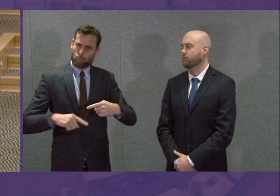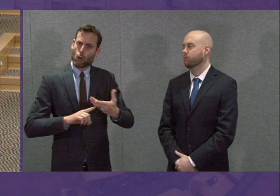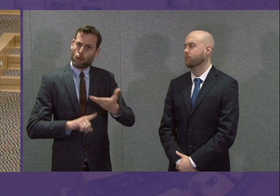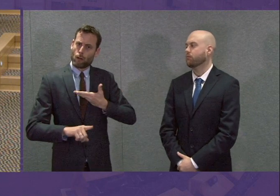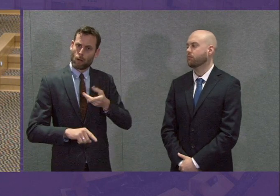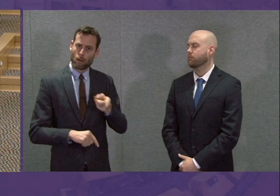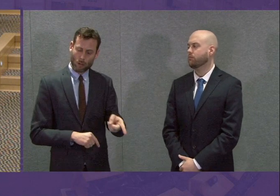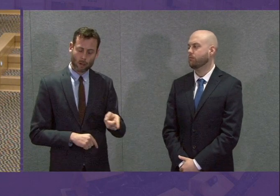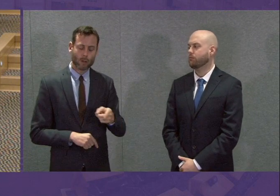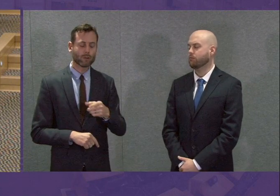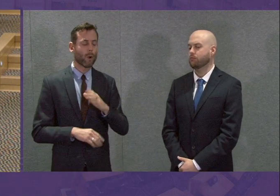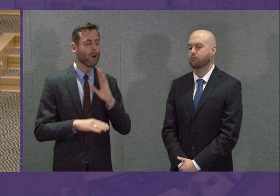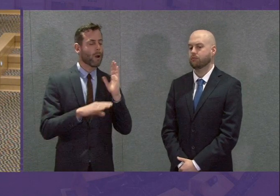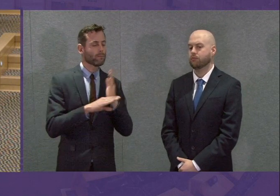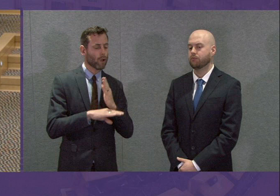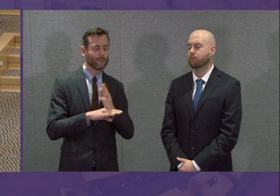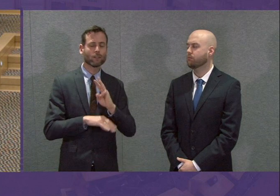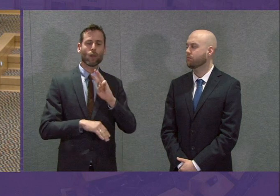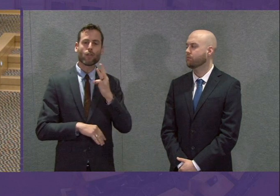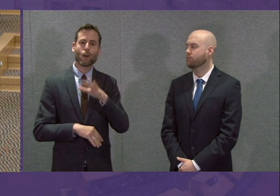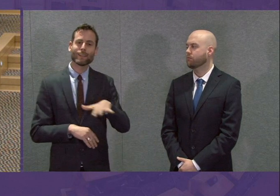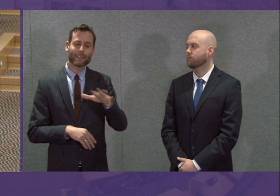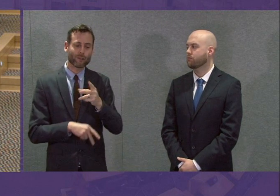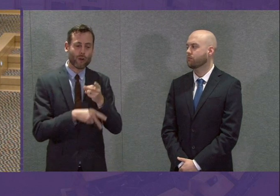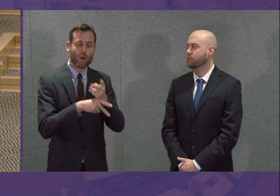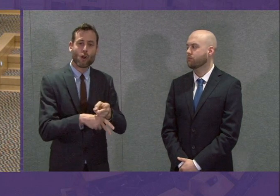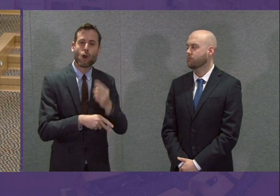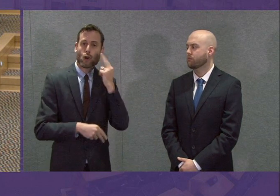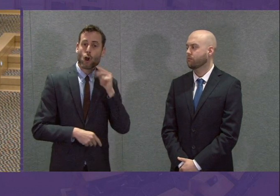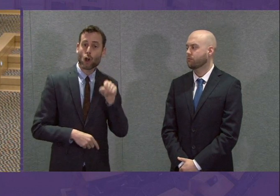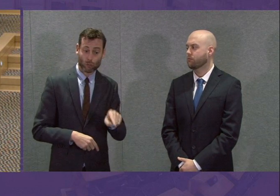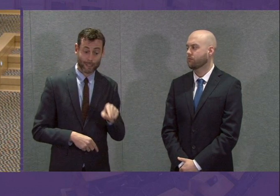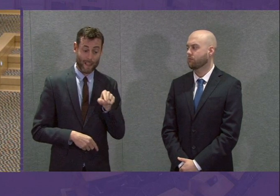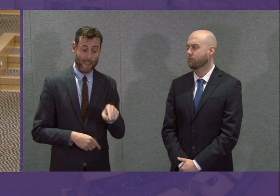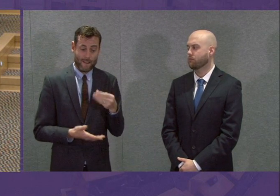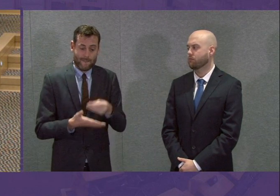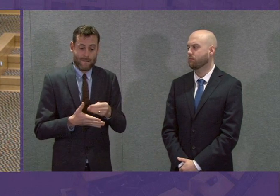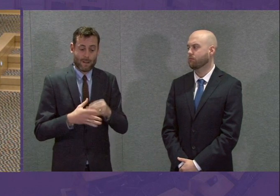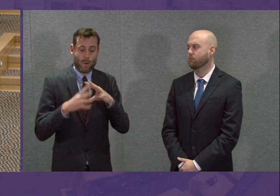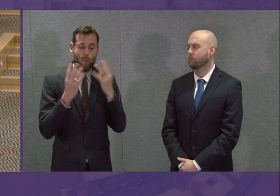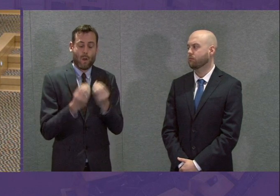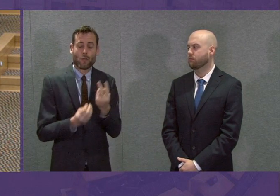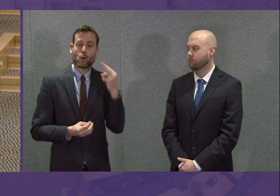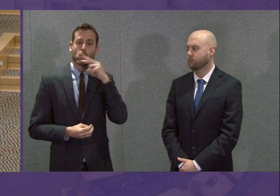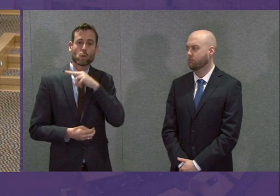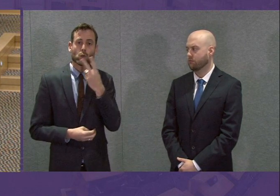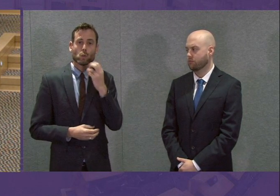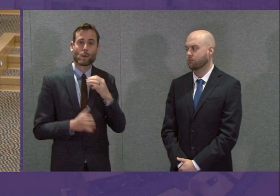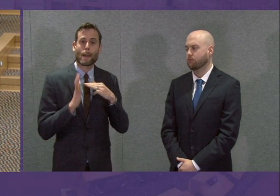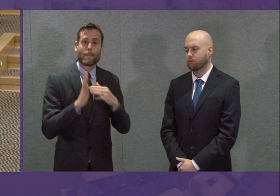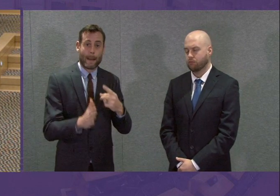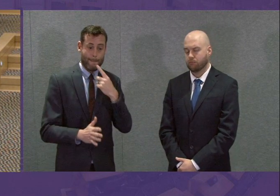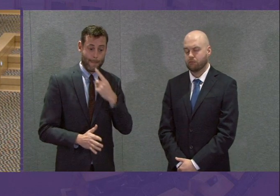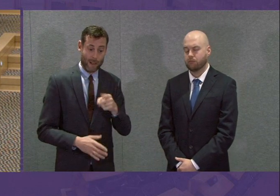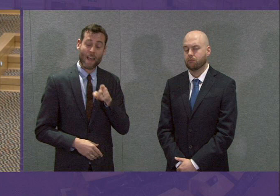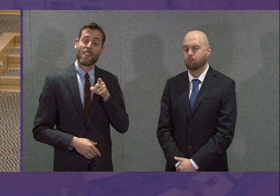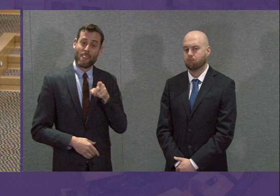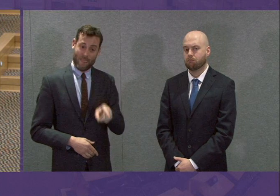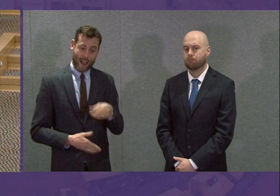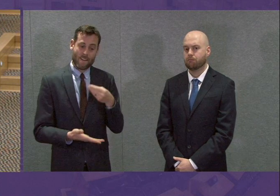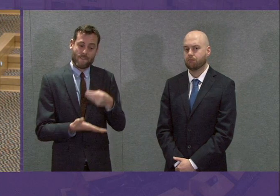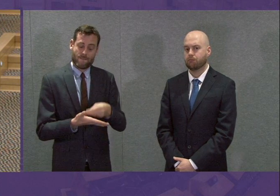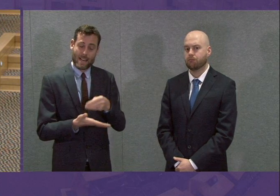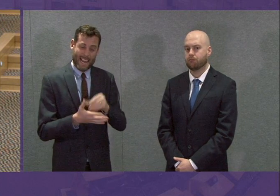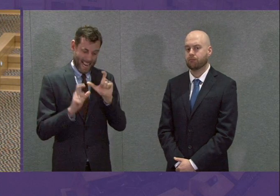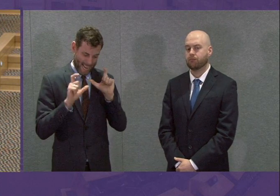the private and third sectors. And that is funding worth around £220 million. We will keep that cash in